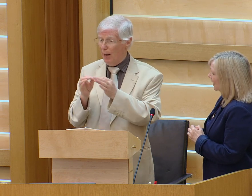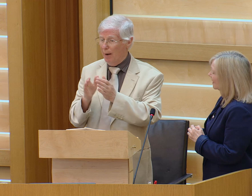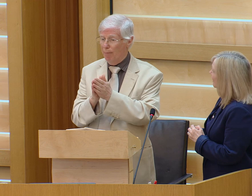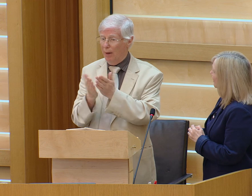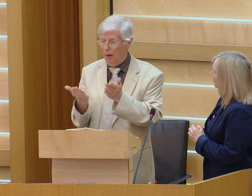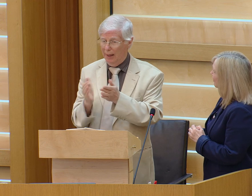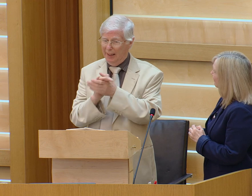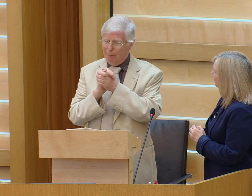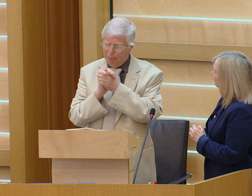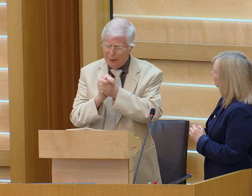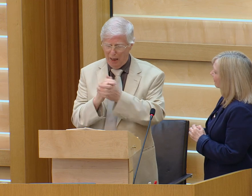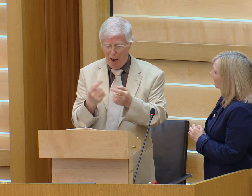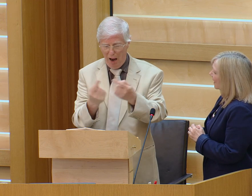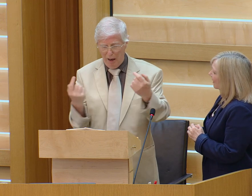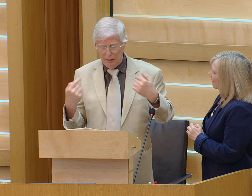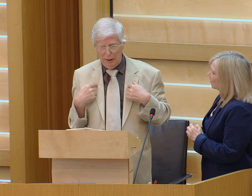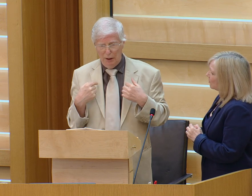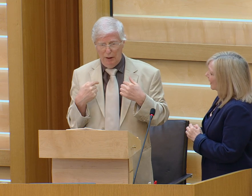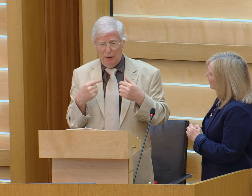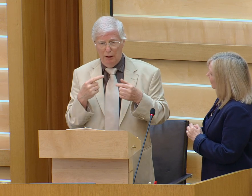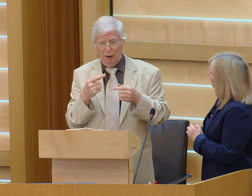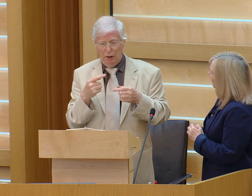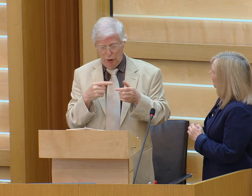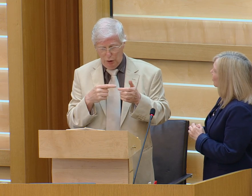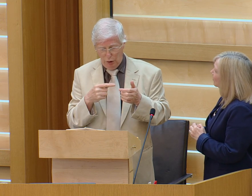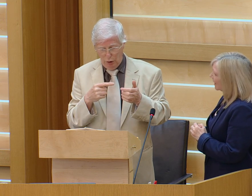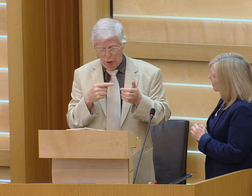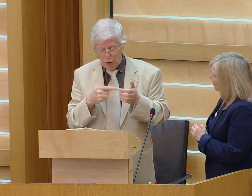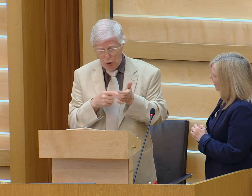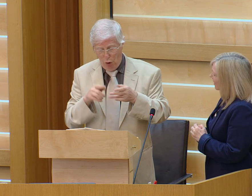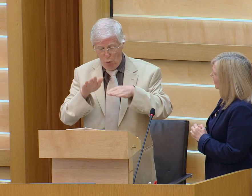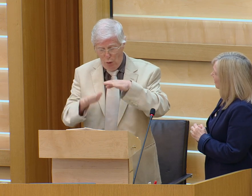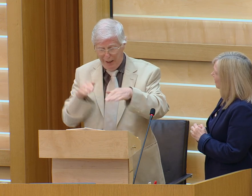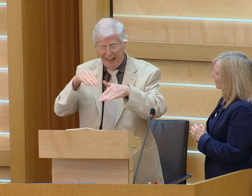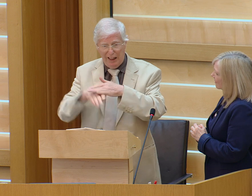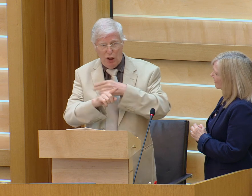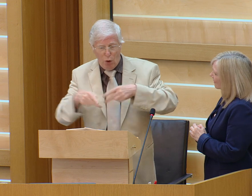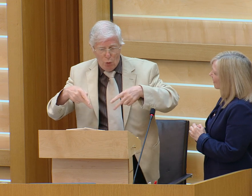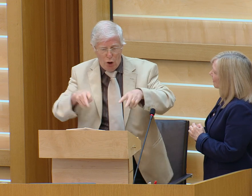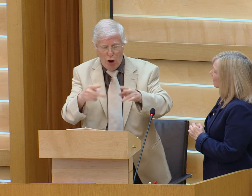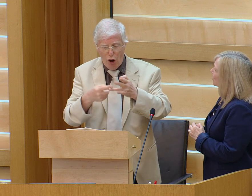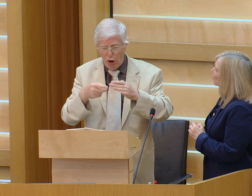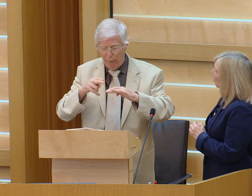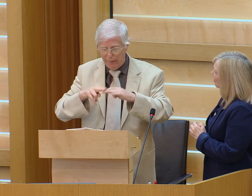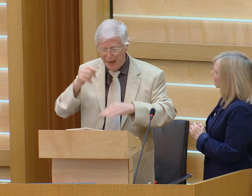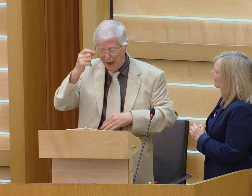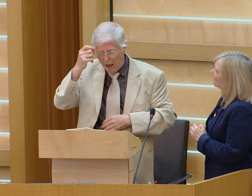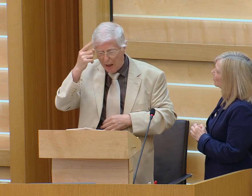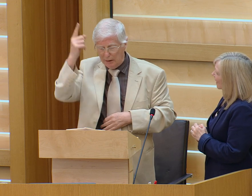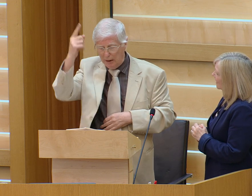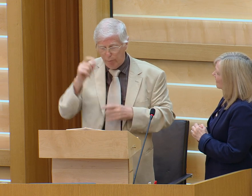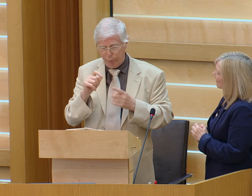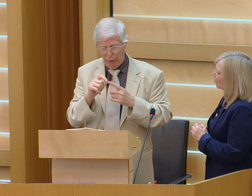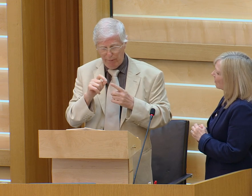communicate now the Bible pleads with us to walk